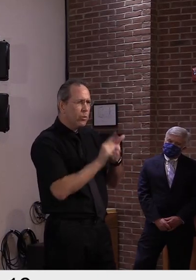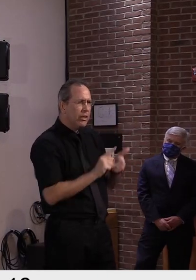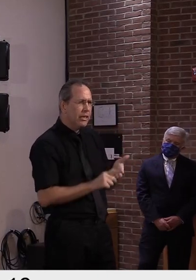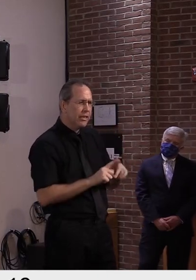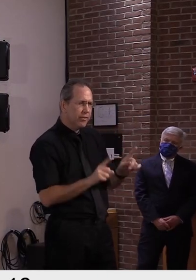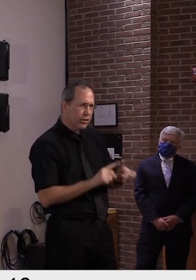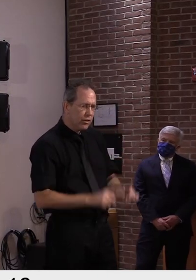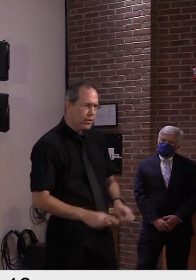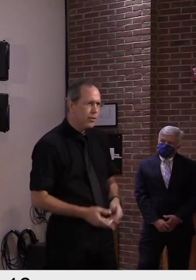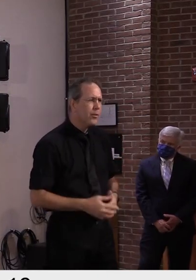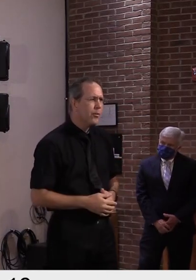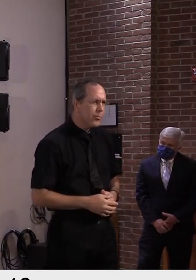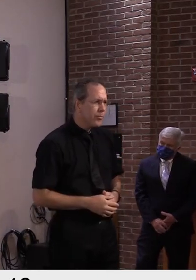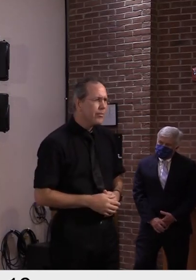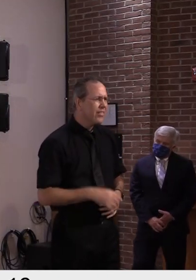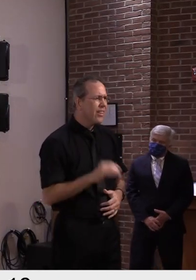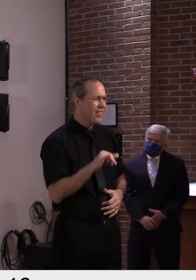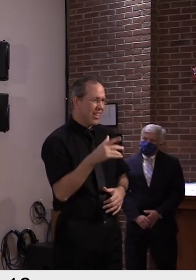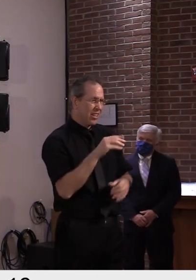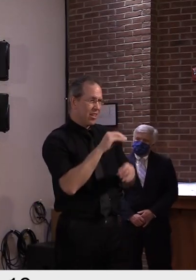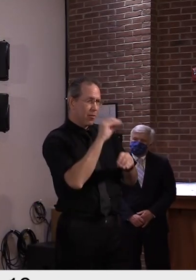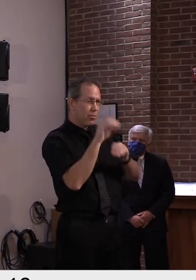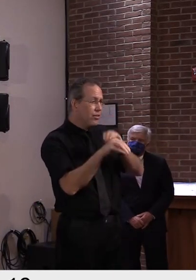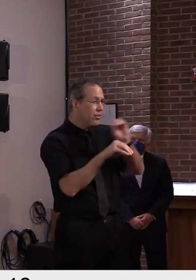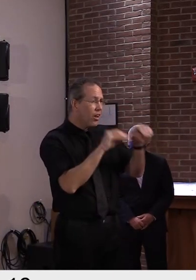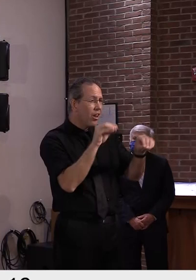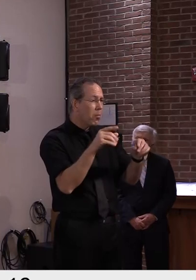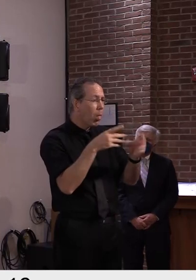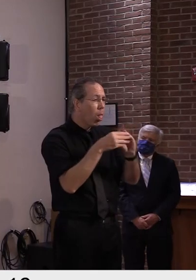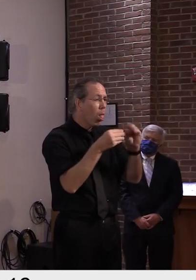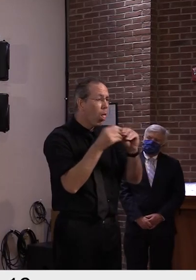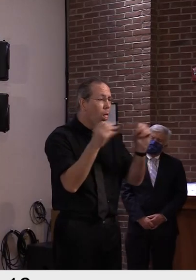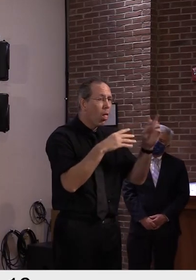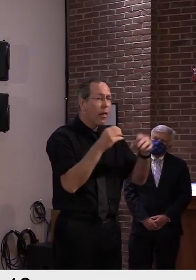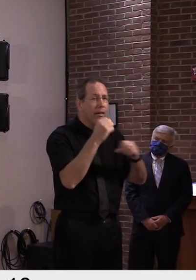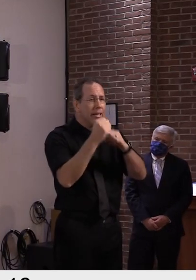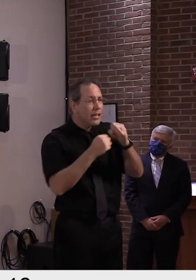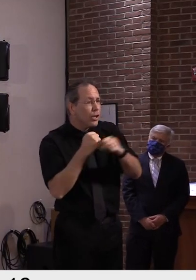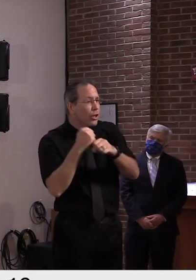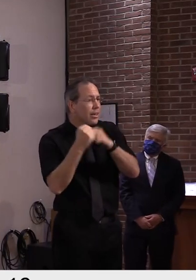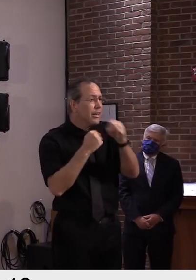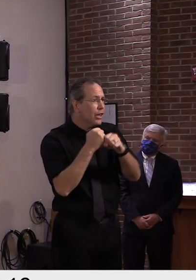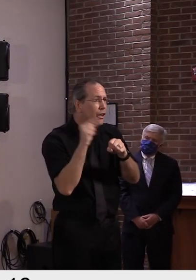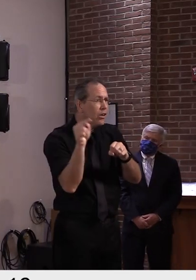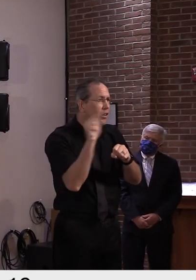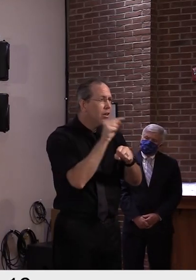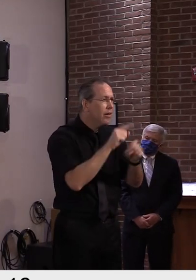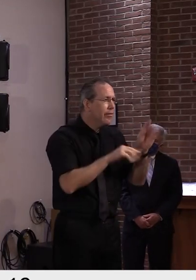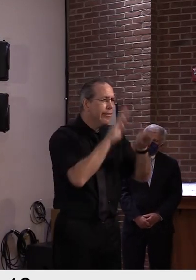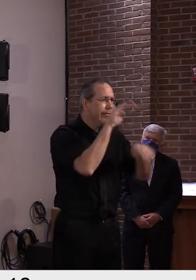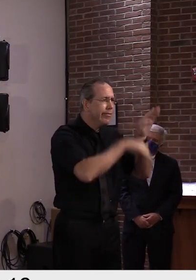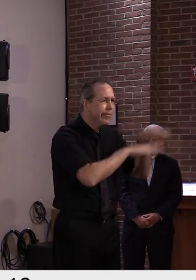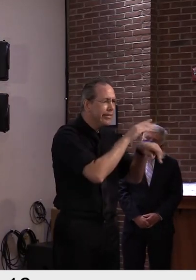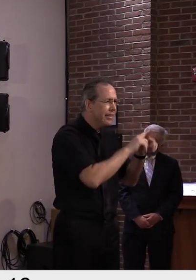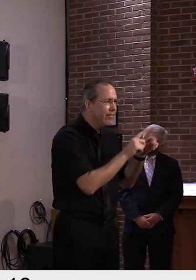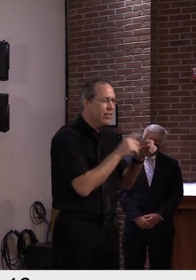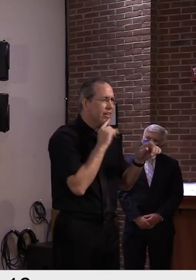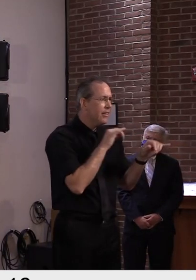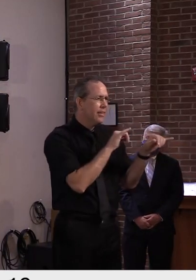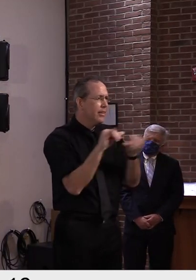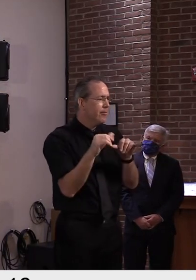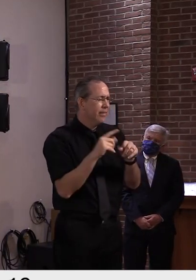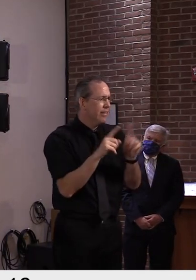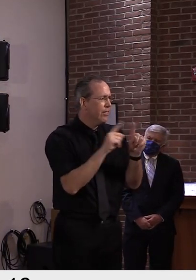in 2020. So it's very variable. We looked at the specific timeframe